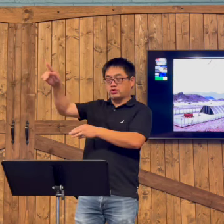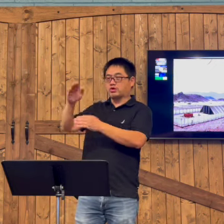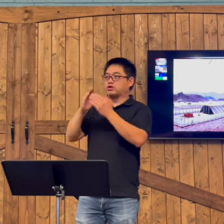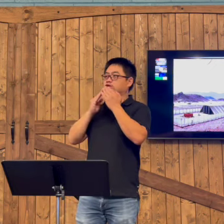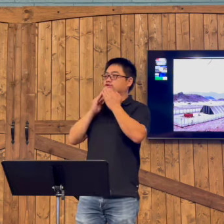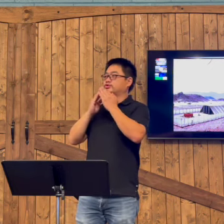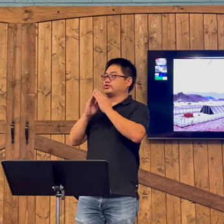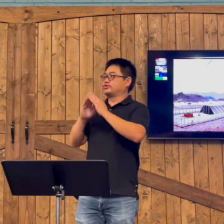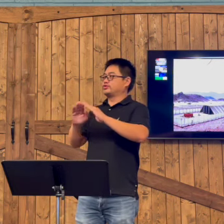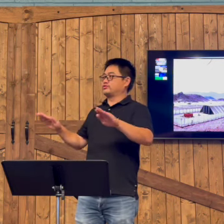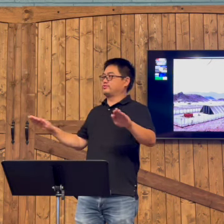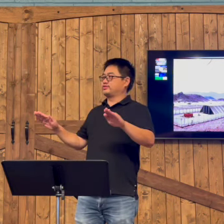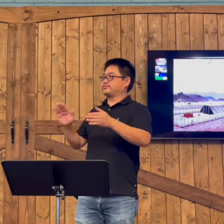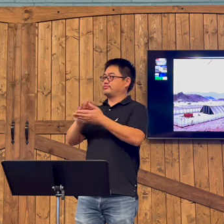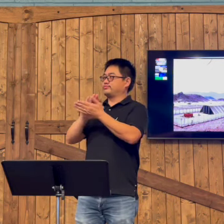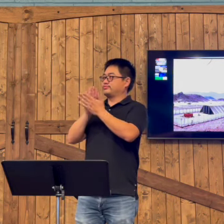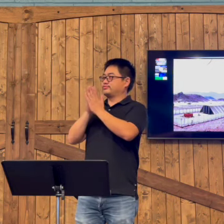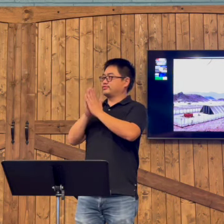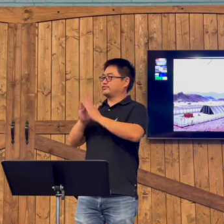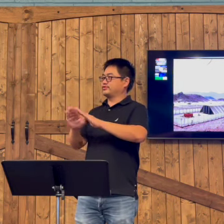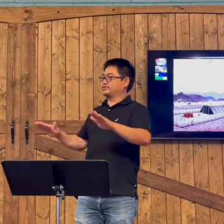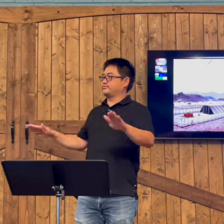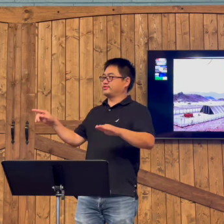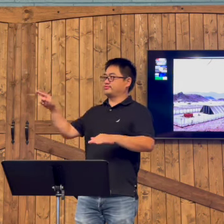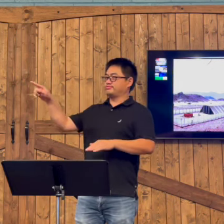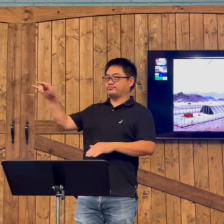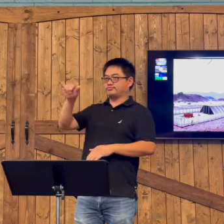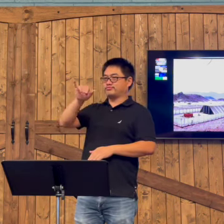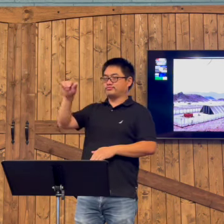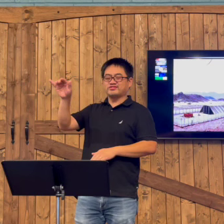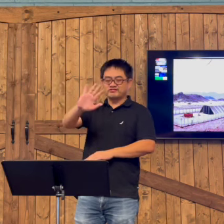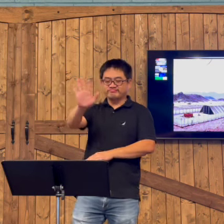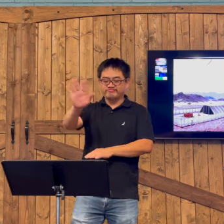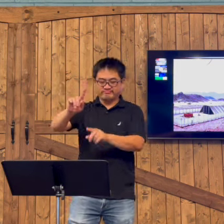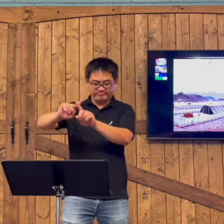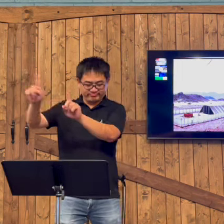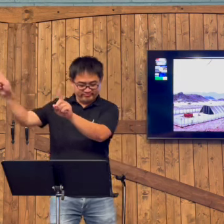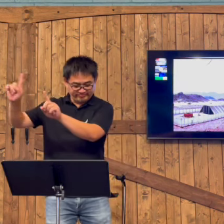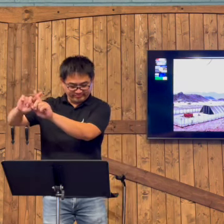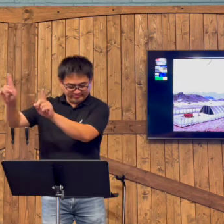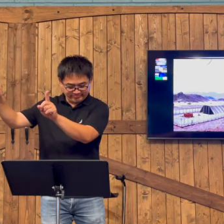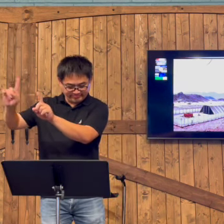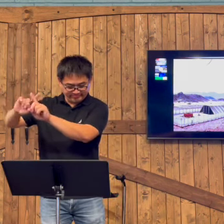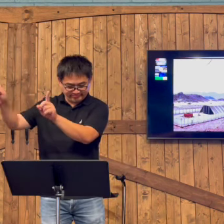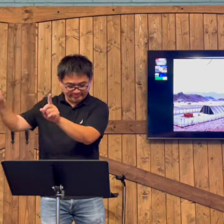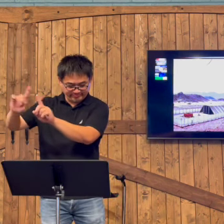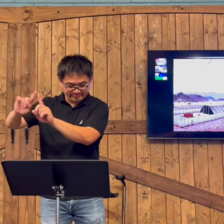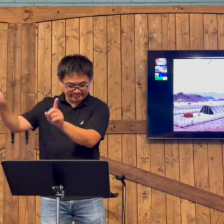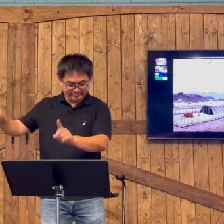That He will not have the same peace that the world has. It will be a different kind of peace.